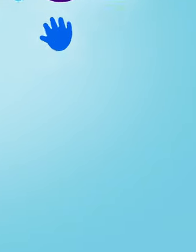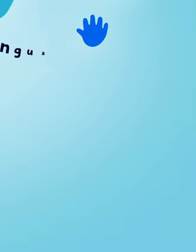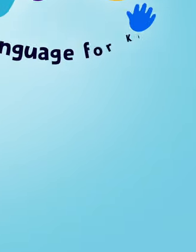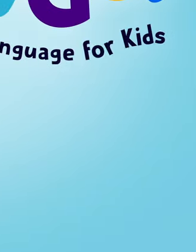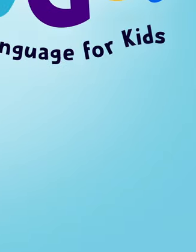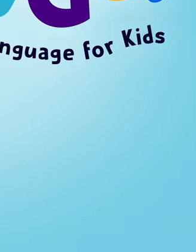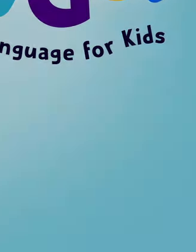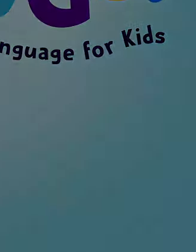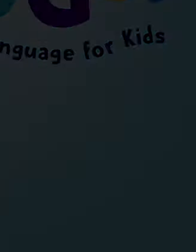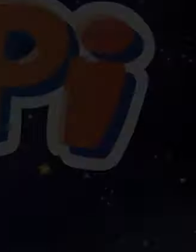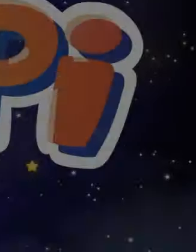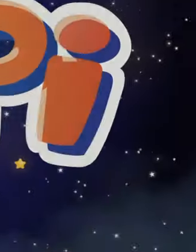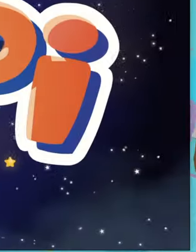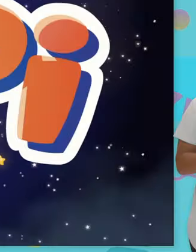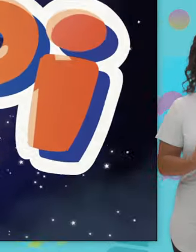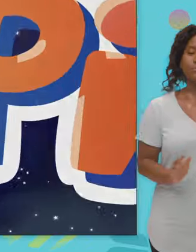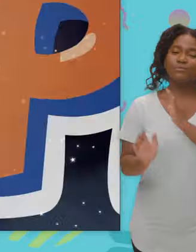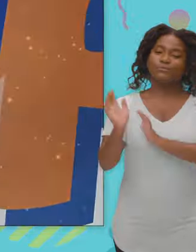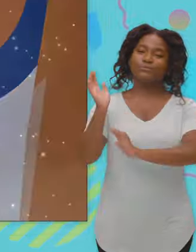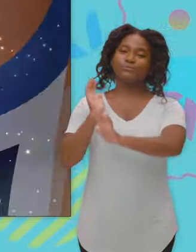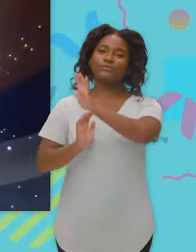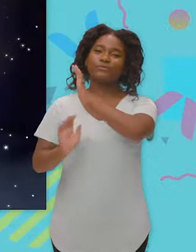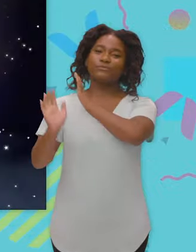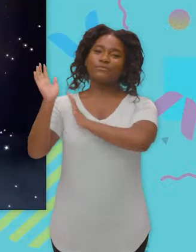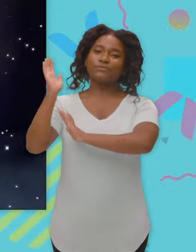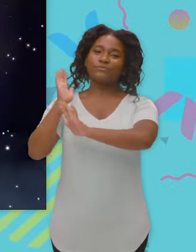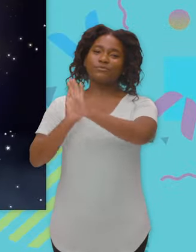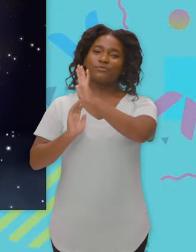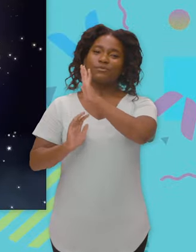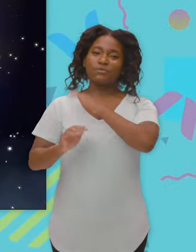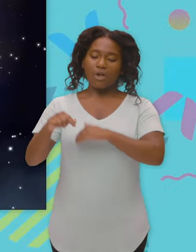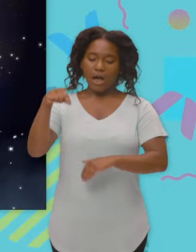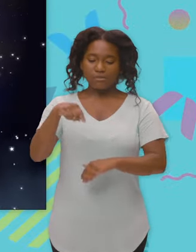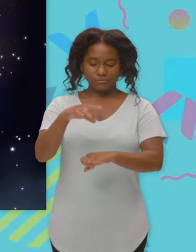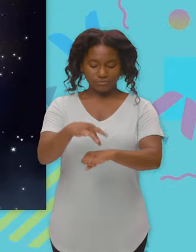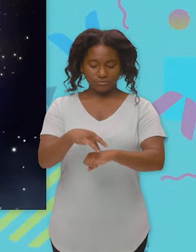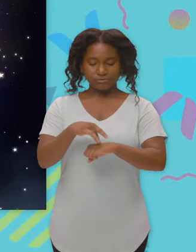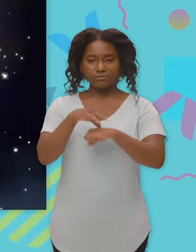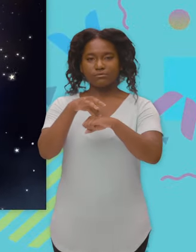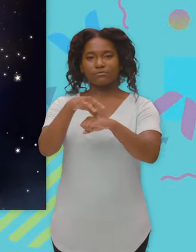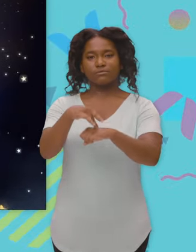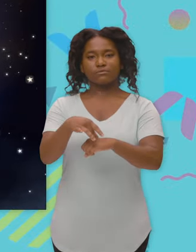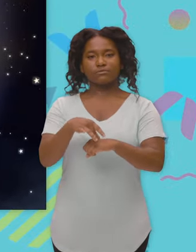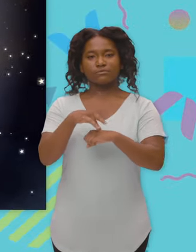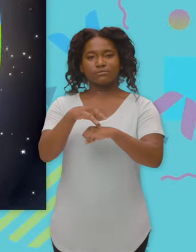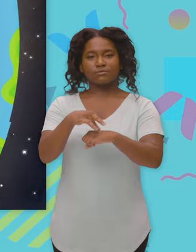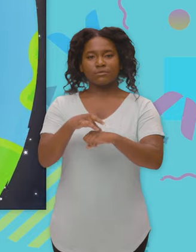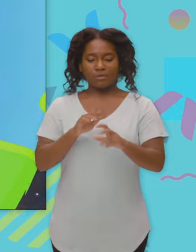A long time ago, on this planet Earth, before we